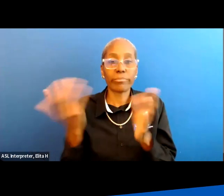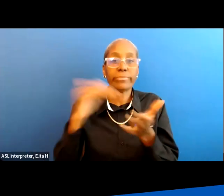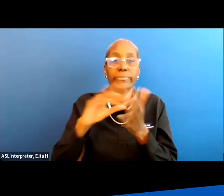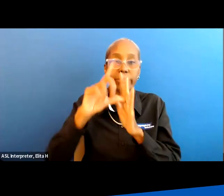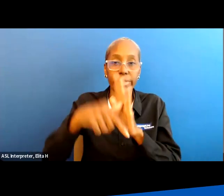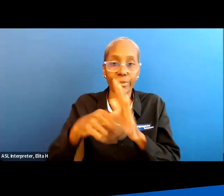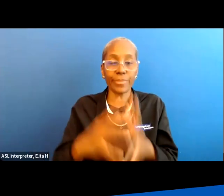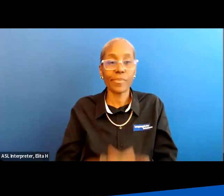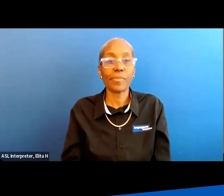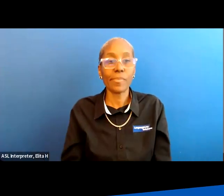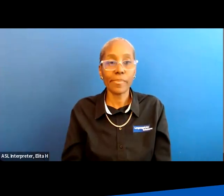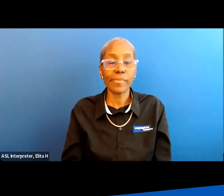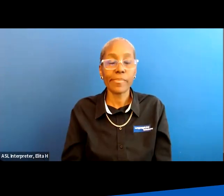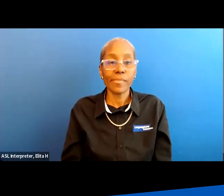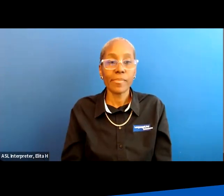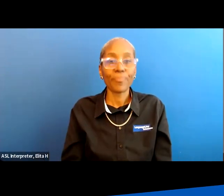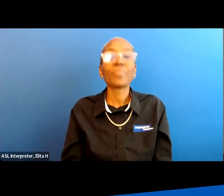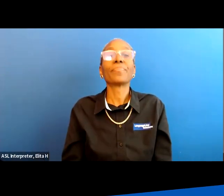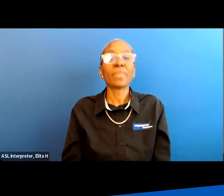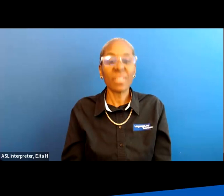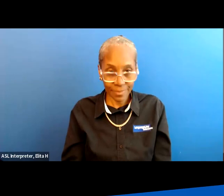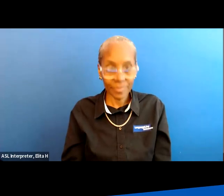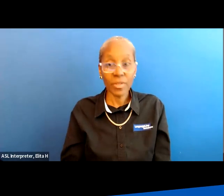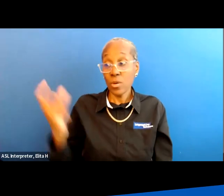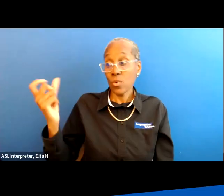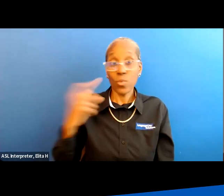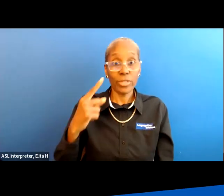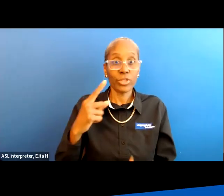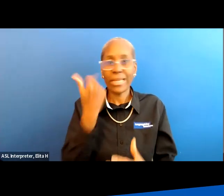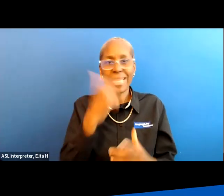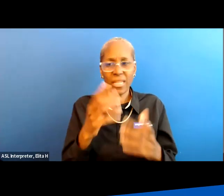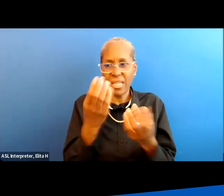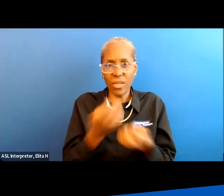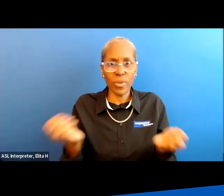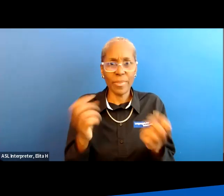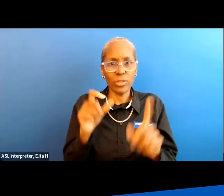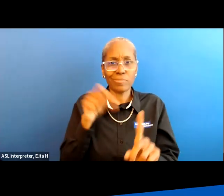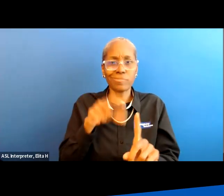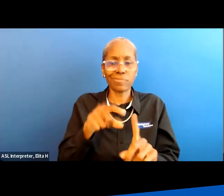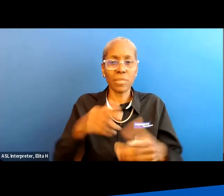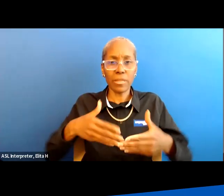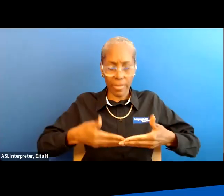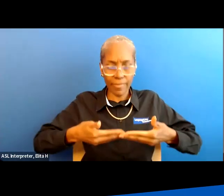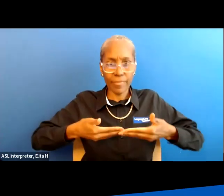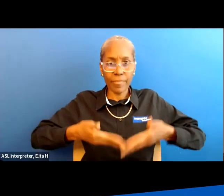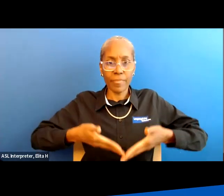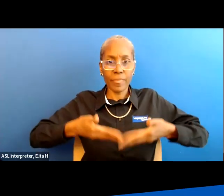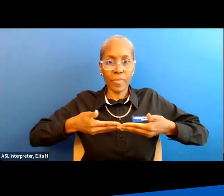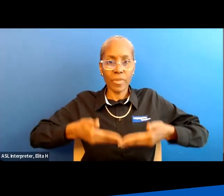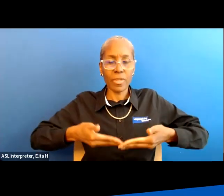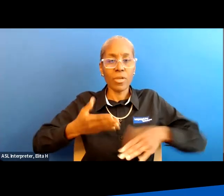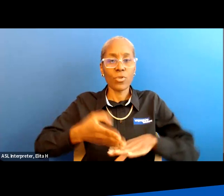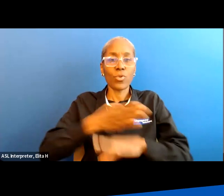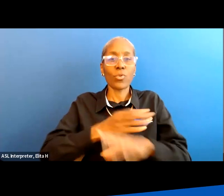oh um here's a question that came in are there any devices to stimulate the diaphragm to increase